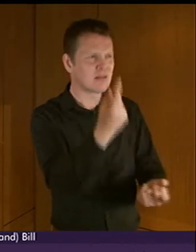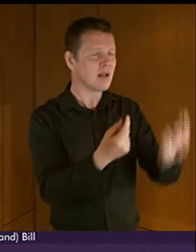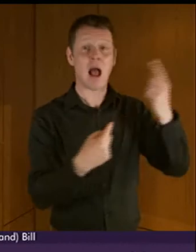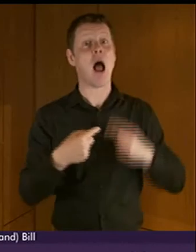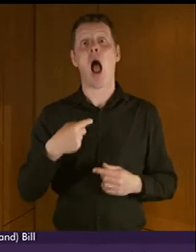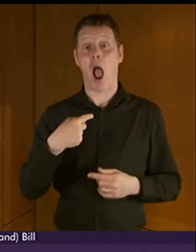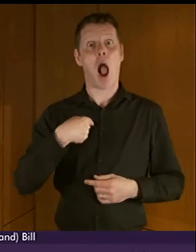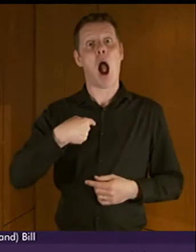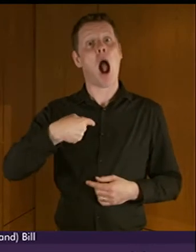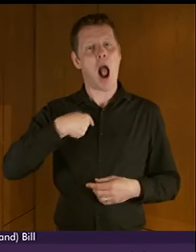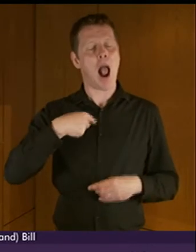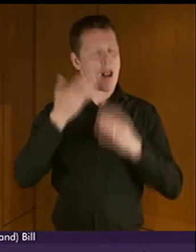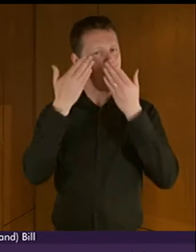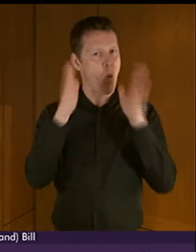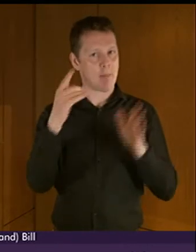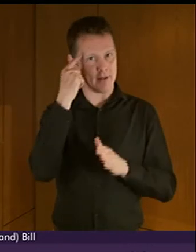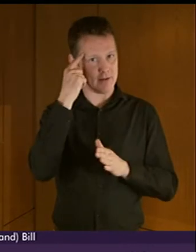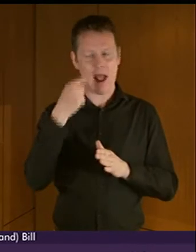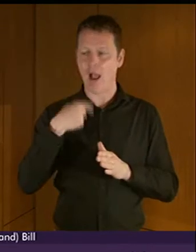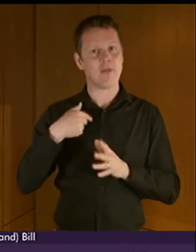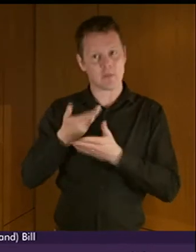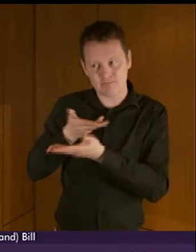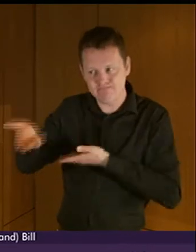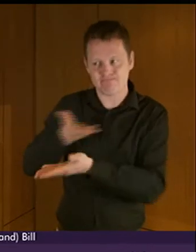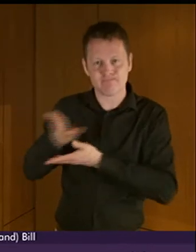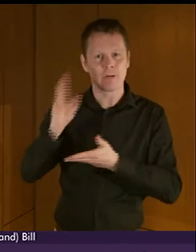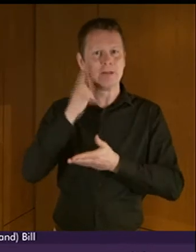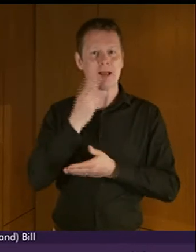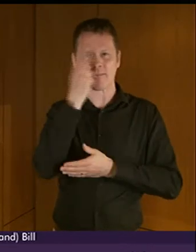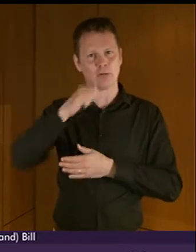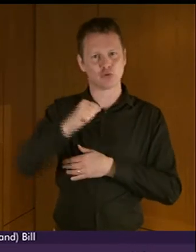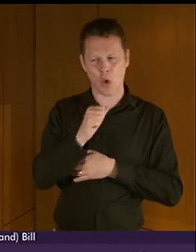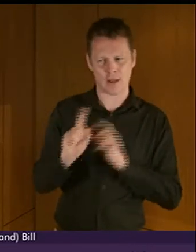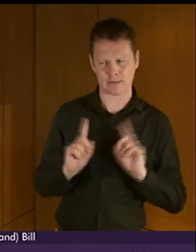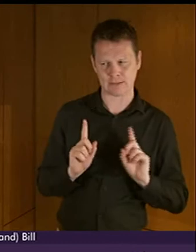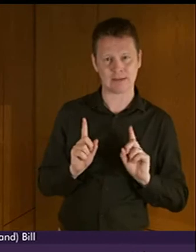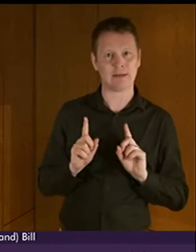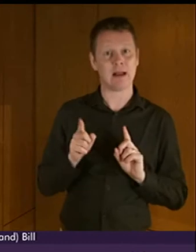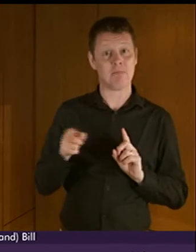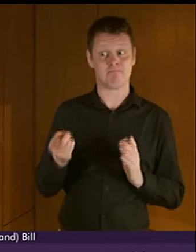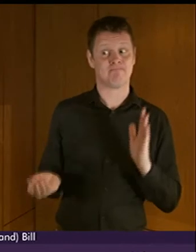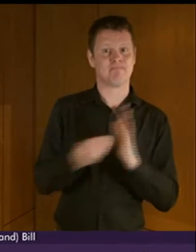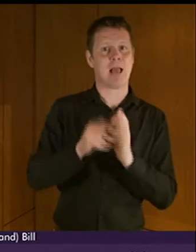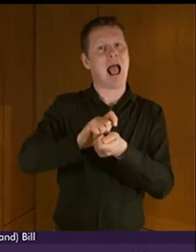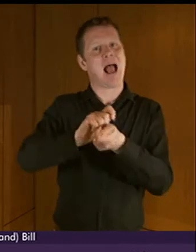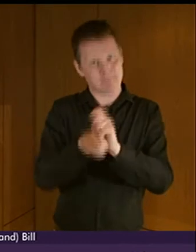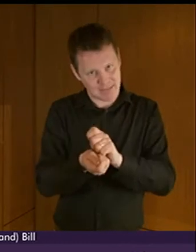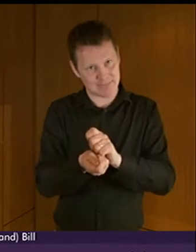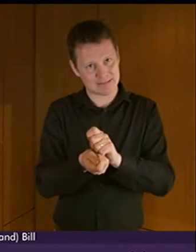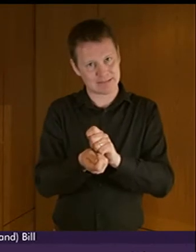and have been in discussions with Deaf Blind Scotland about the potential for an amendment to specifically